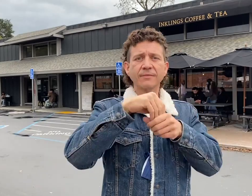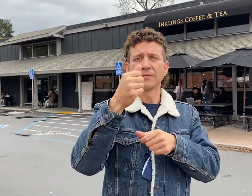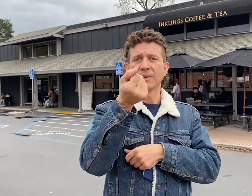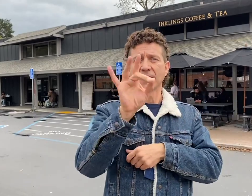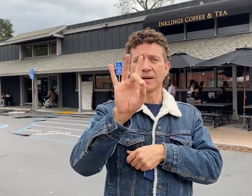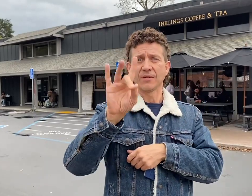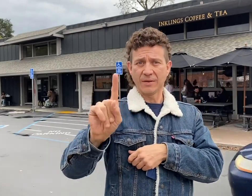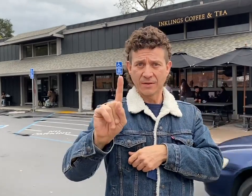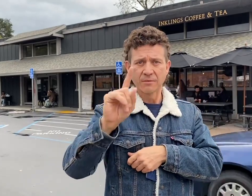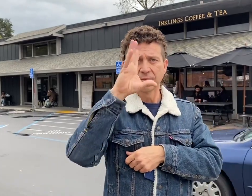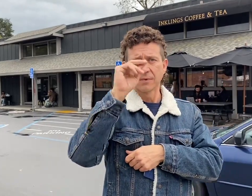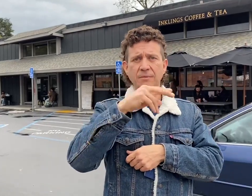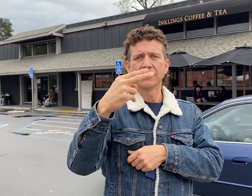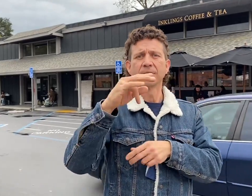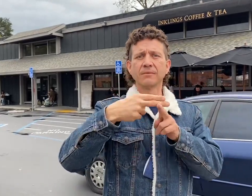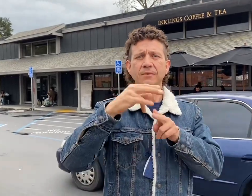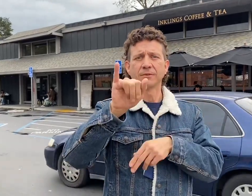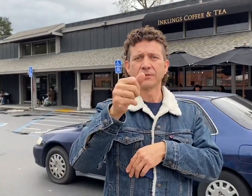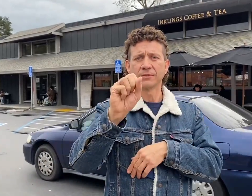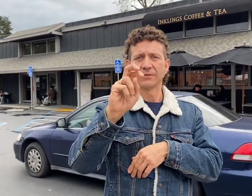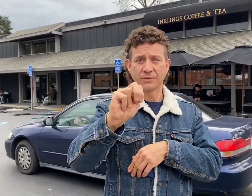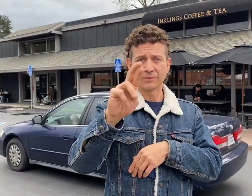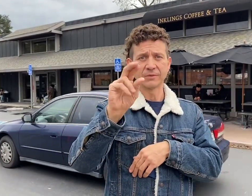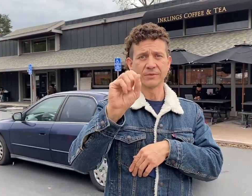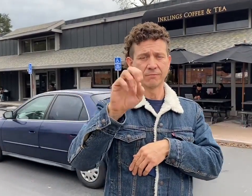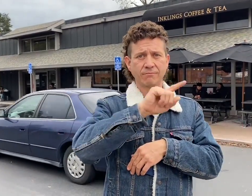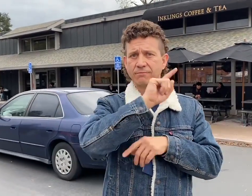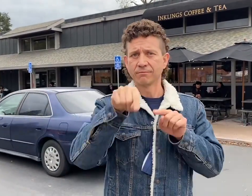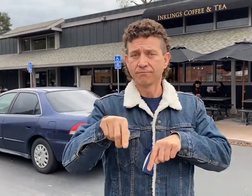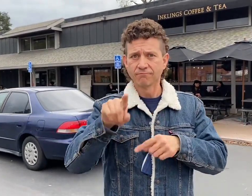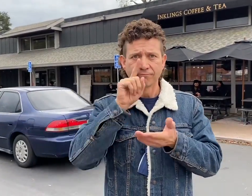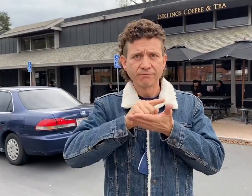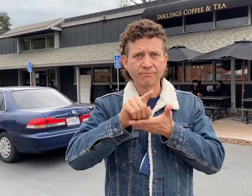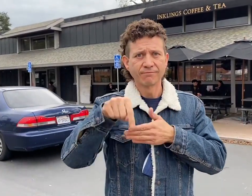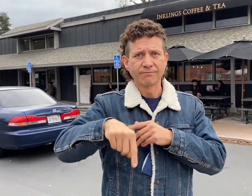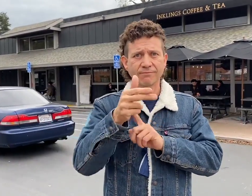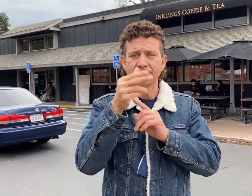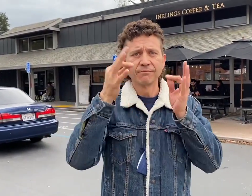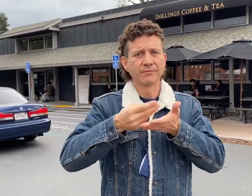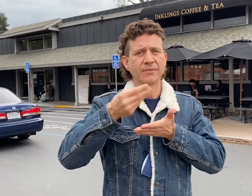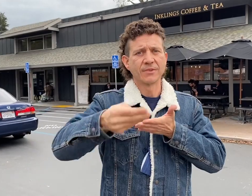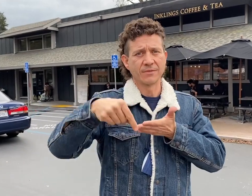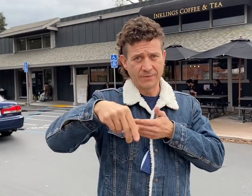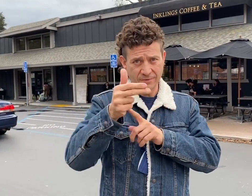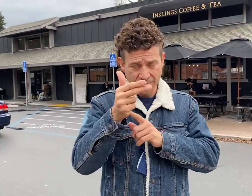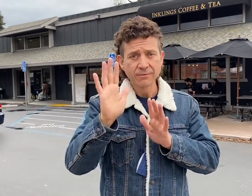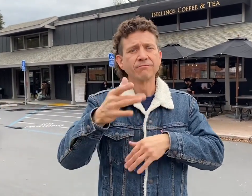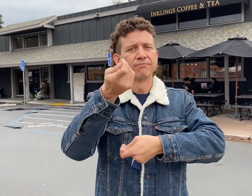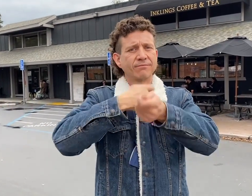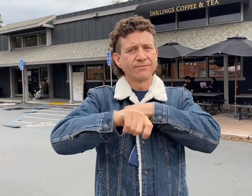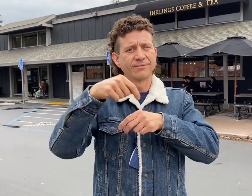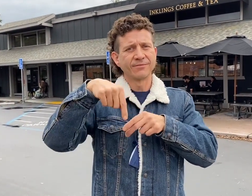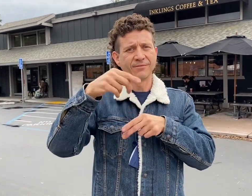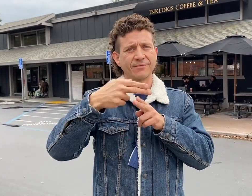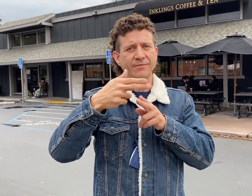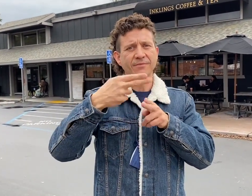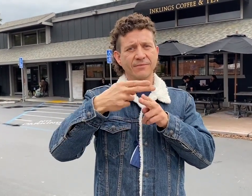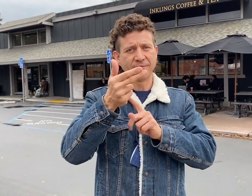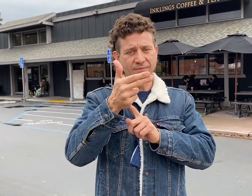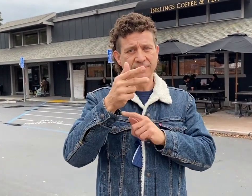1881, a man named Jason Rose came, fell in love with the hotel, and decided to buy it, changing its name to The Rose